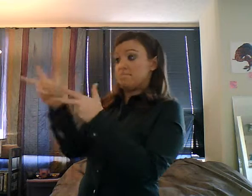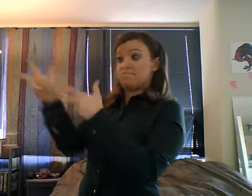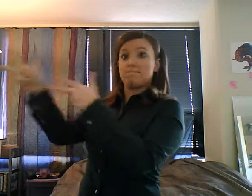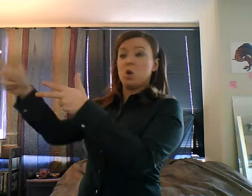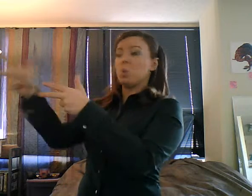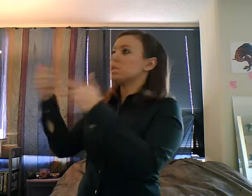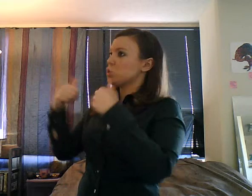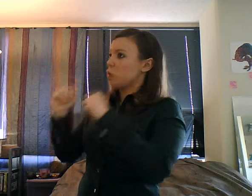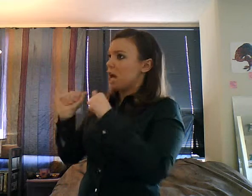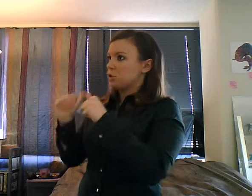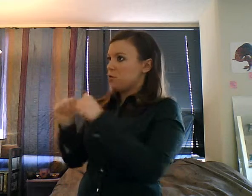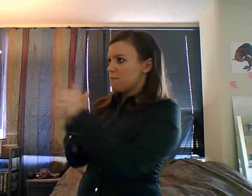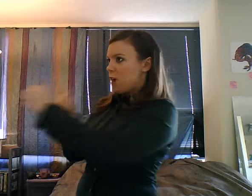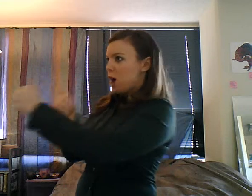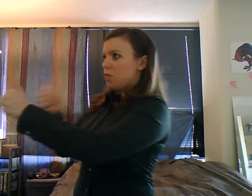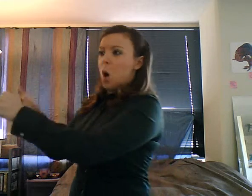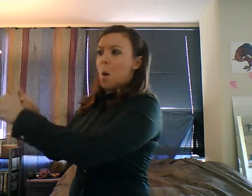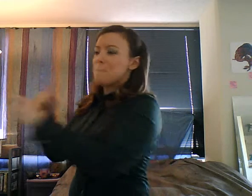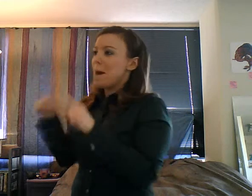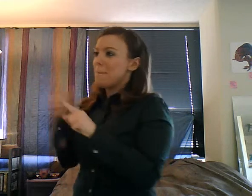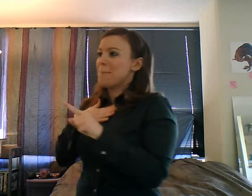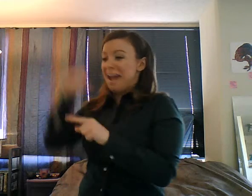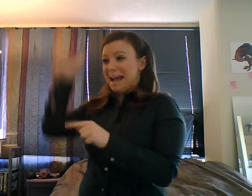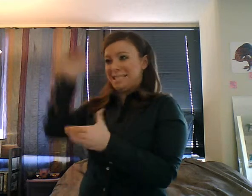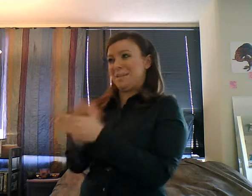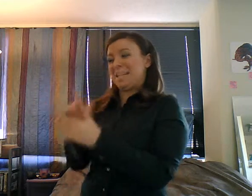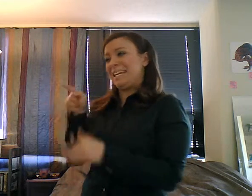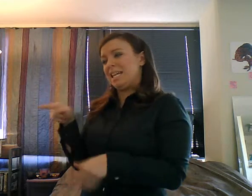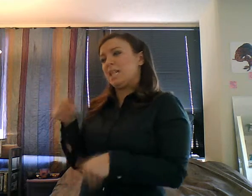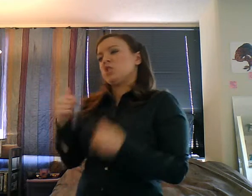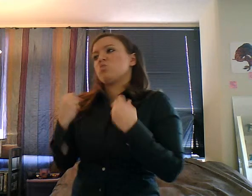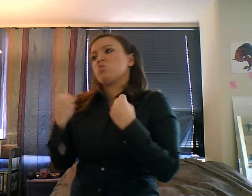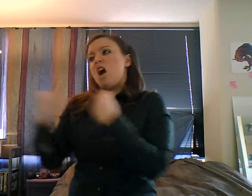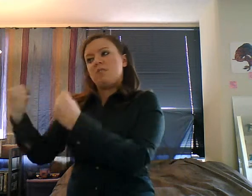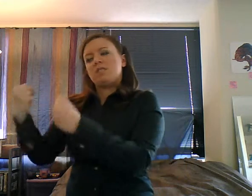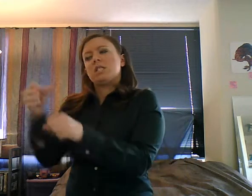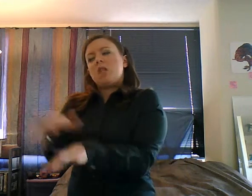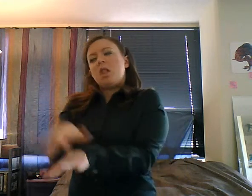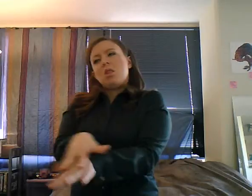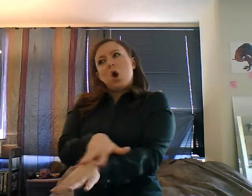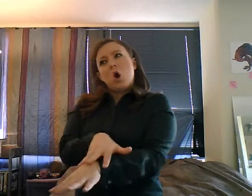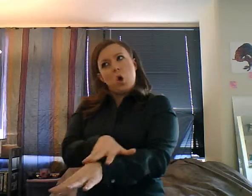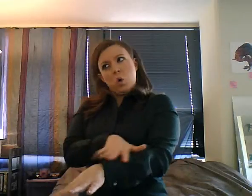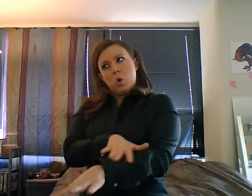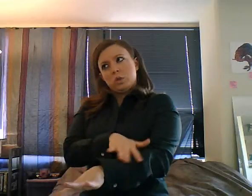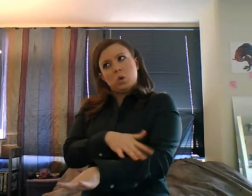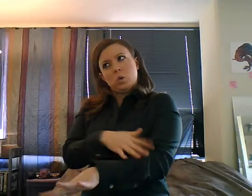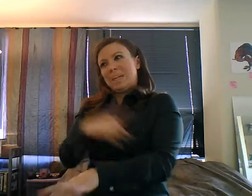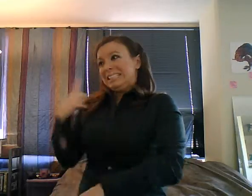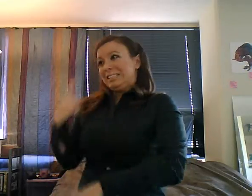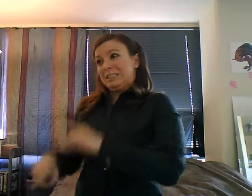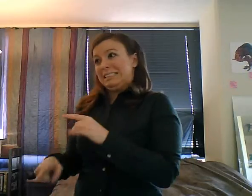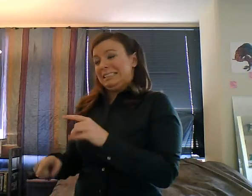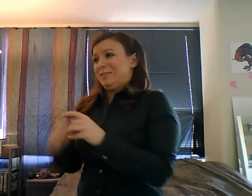just basically it was just us on the road with our very dim headlights. was an interesting experience.